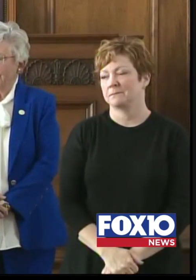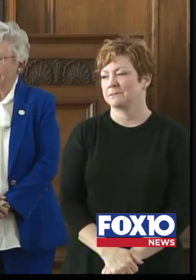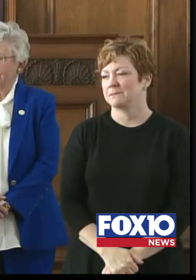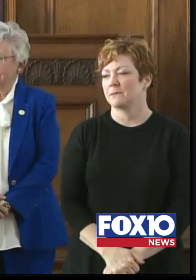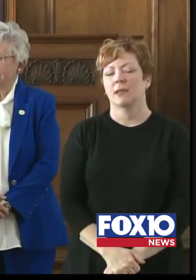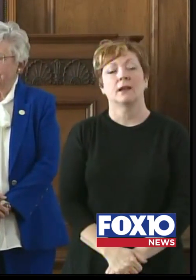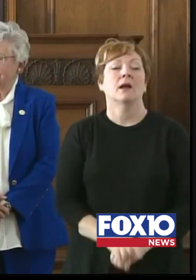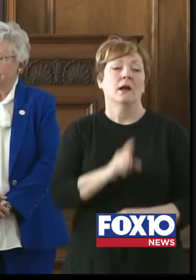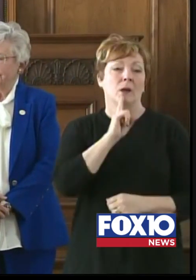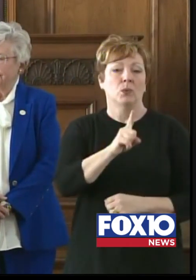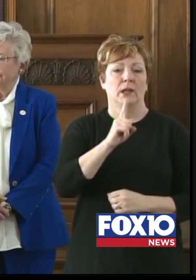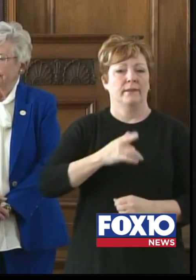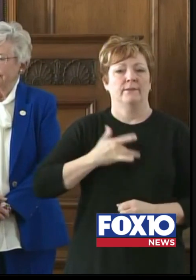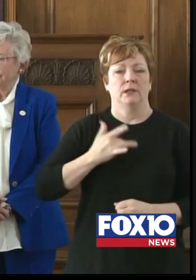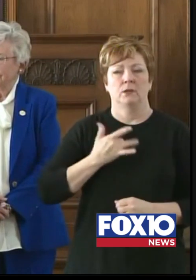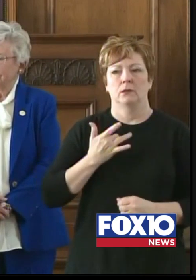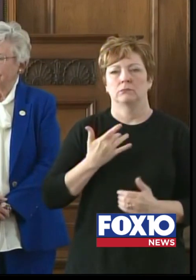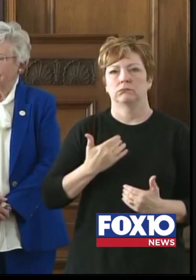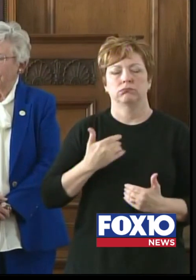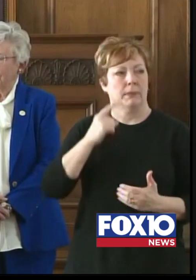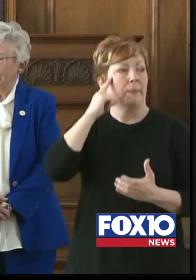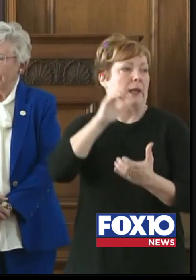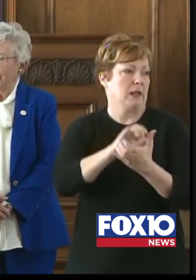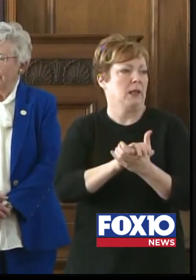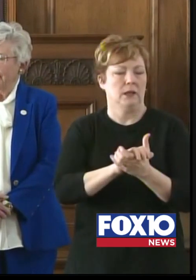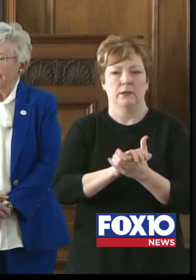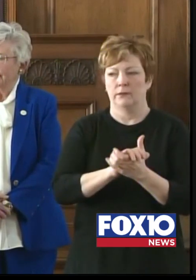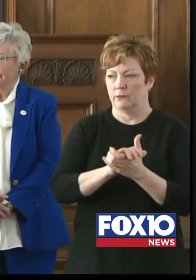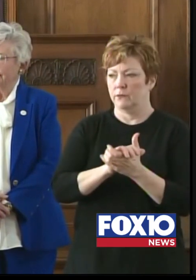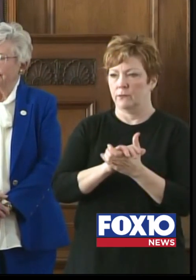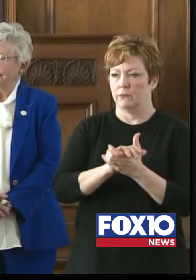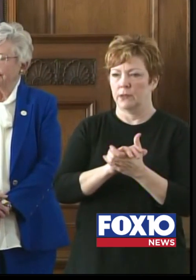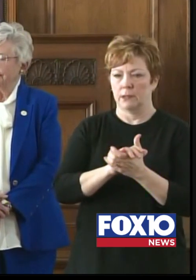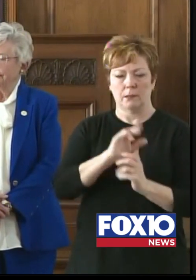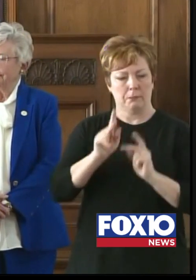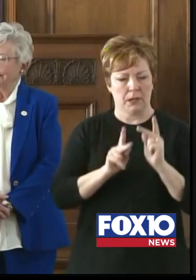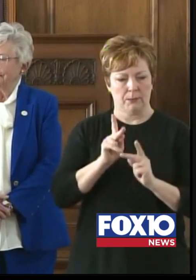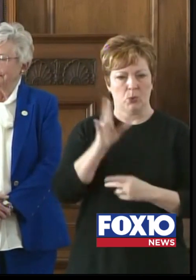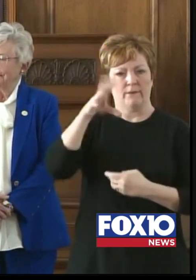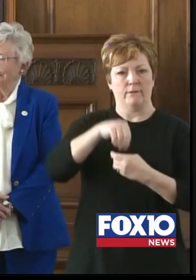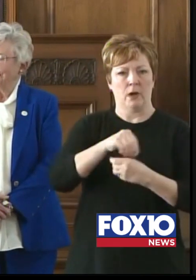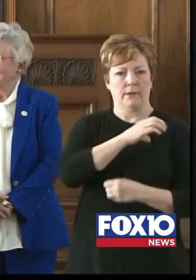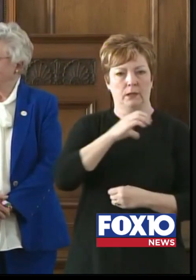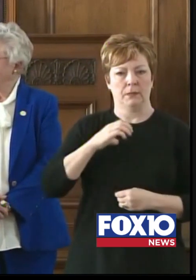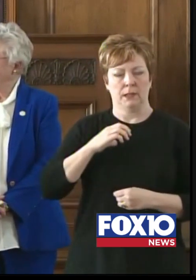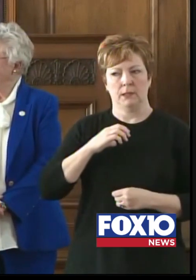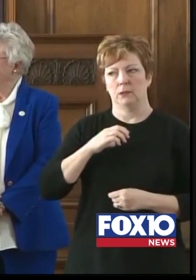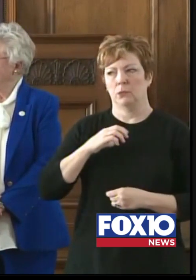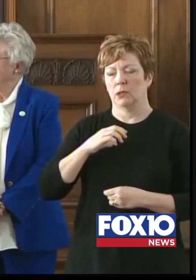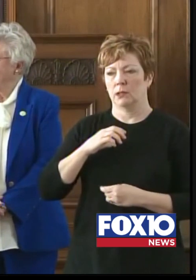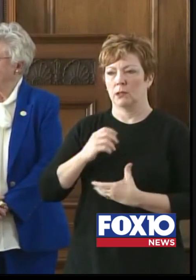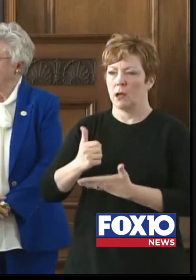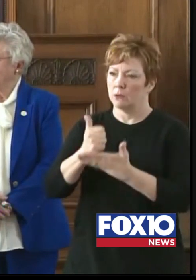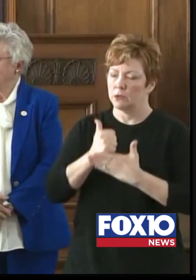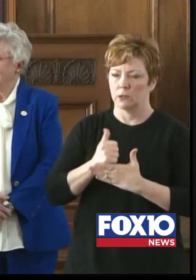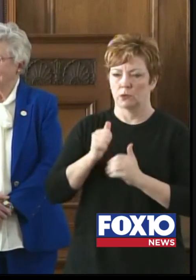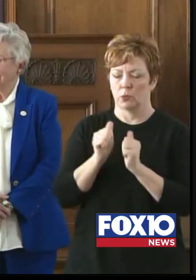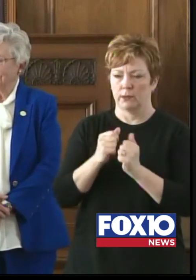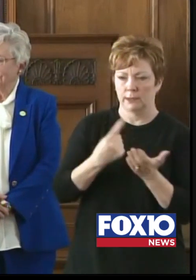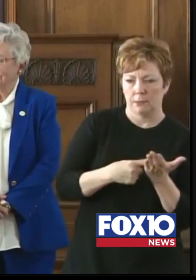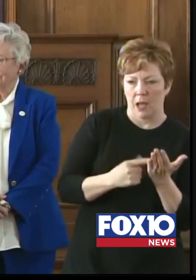I really believe that the makeup of the committee contributed to the debate that we had, the conversation that we had.